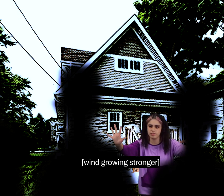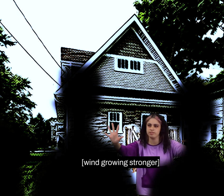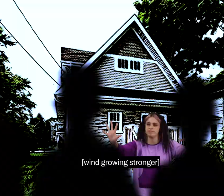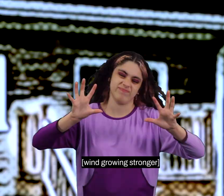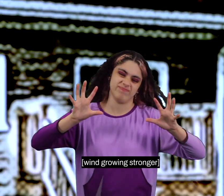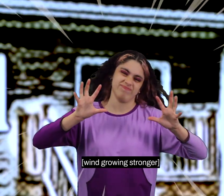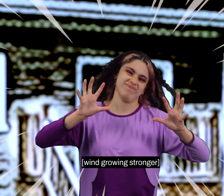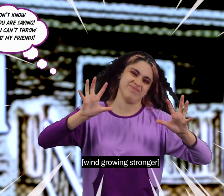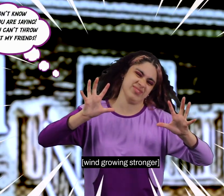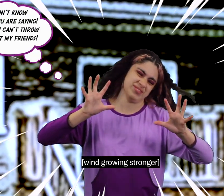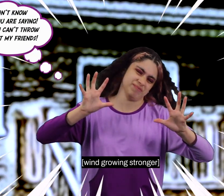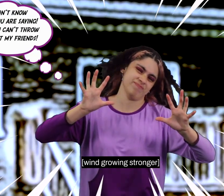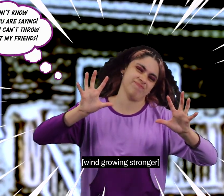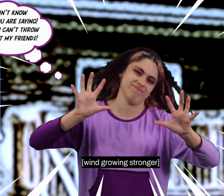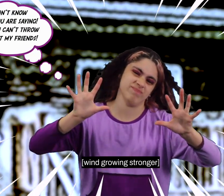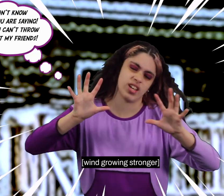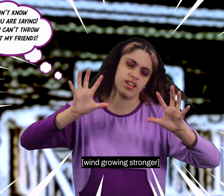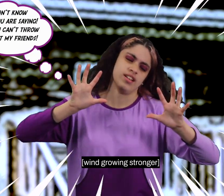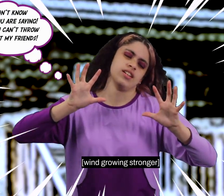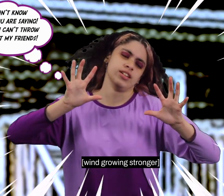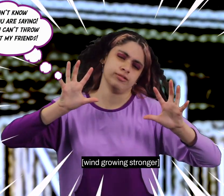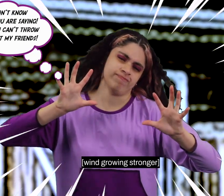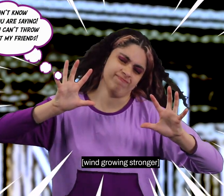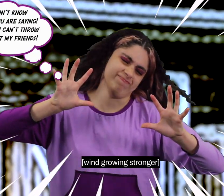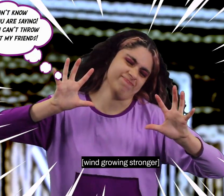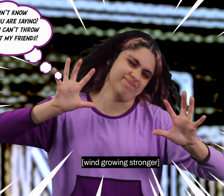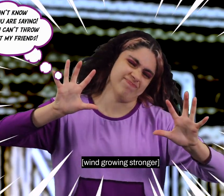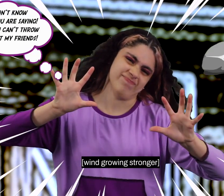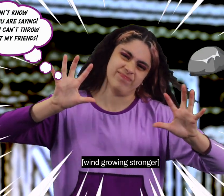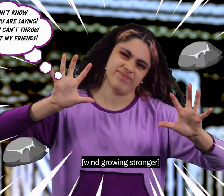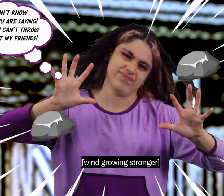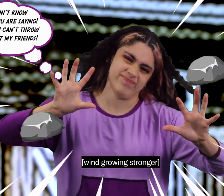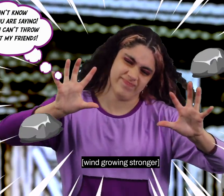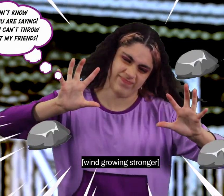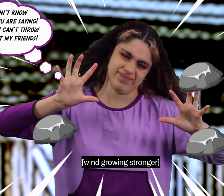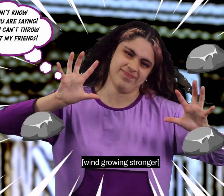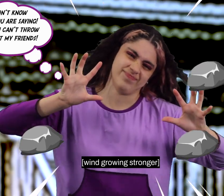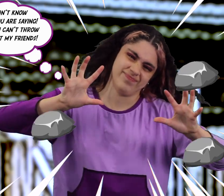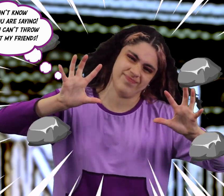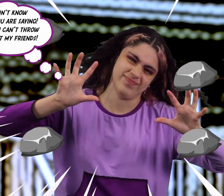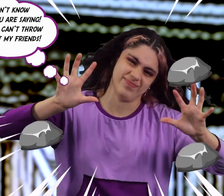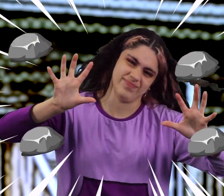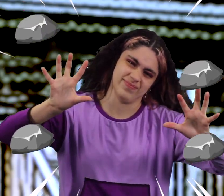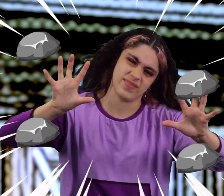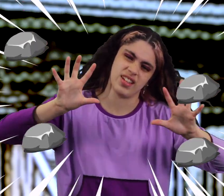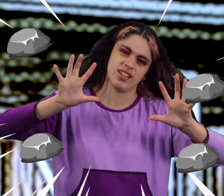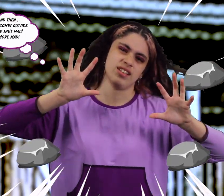i don't know i what you're saying but you can't throw rocks at my friend and